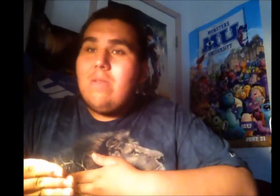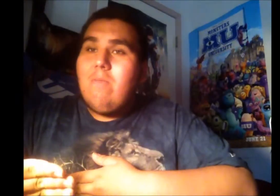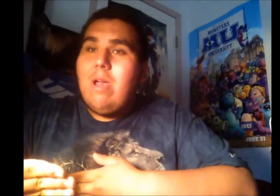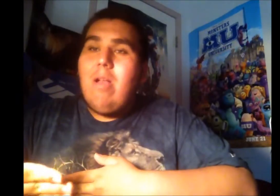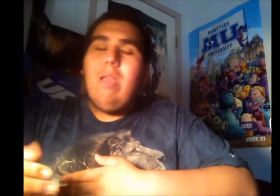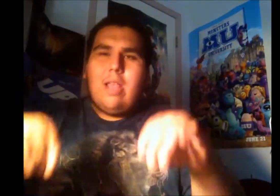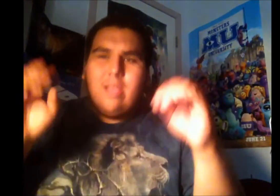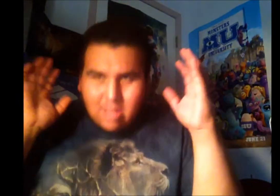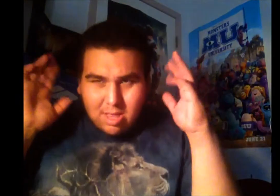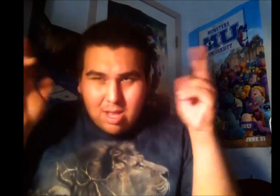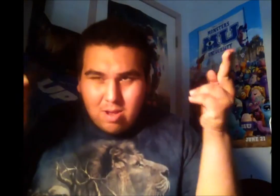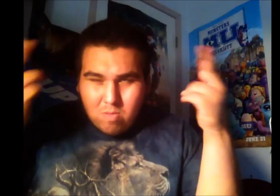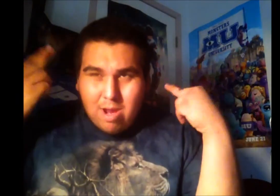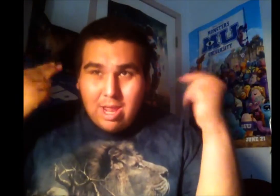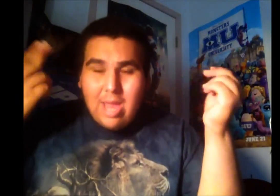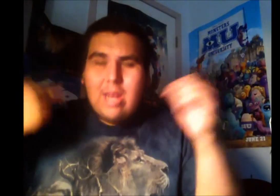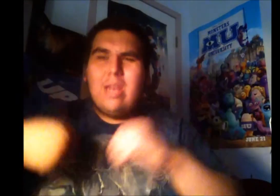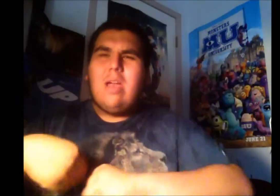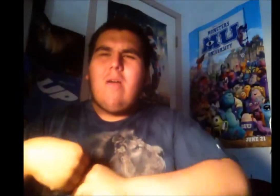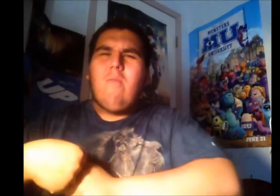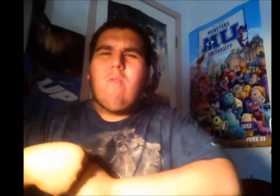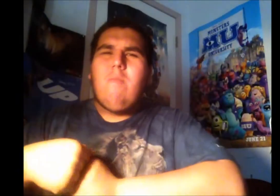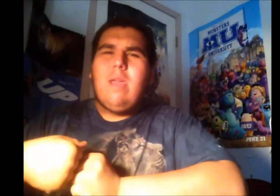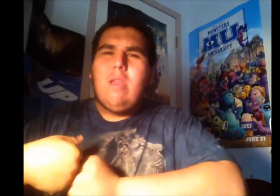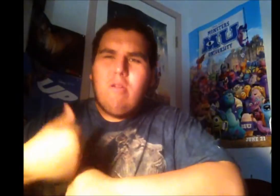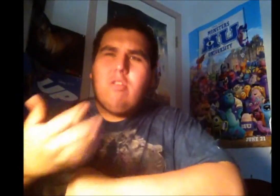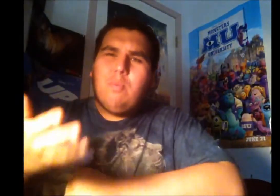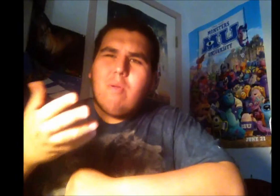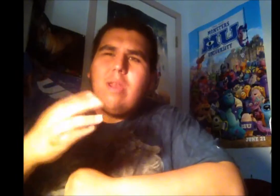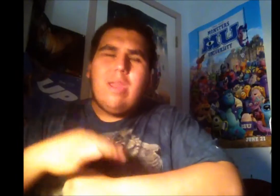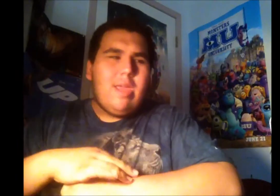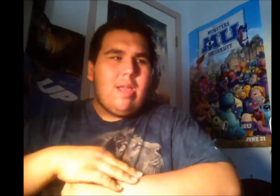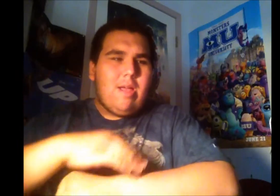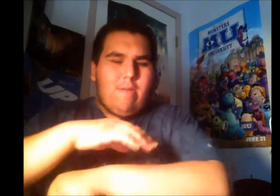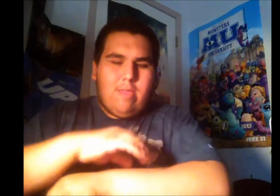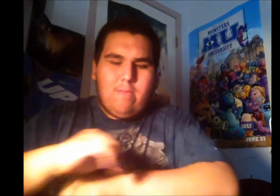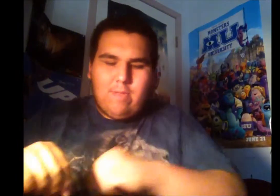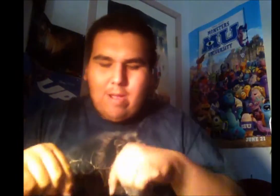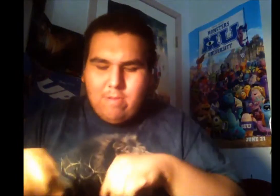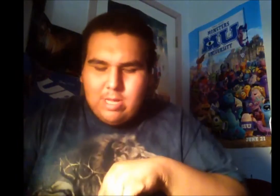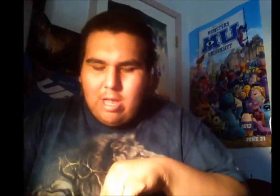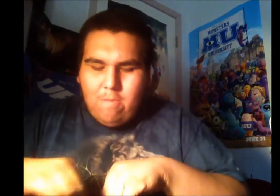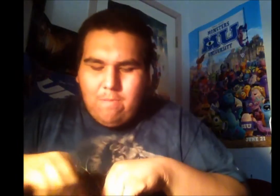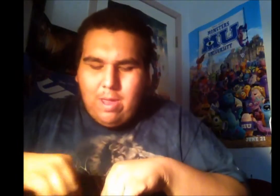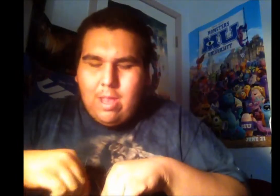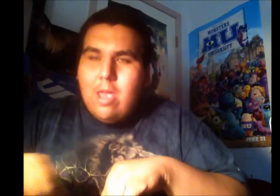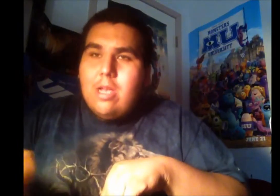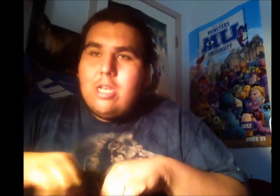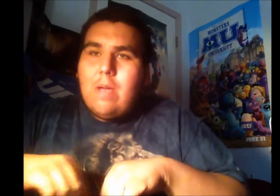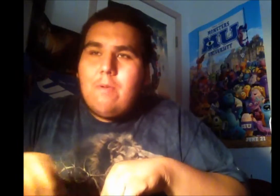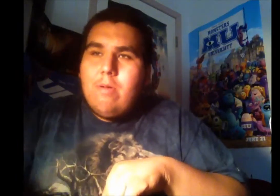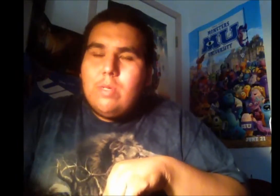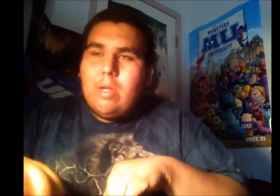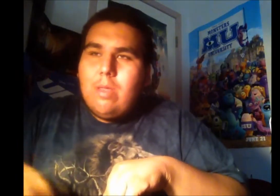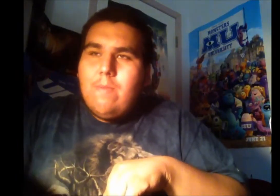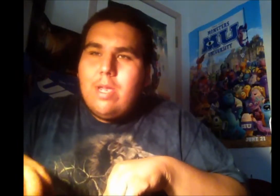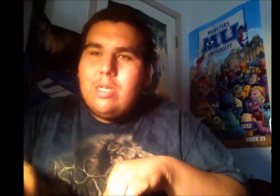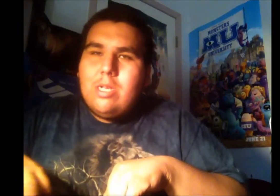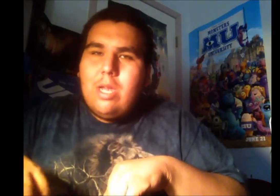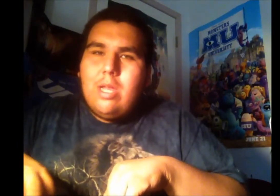well. I thought the red-headed woman, who's pretty, that was helping Tom Cruise with all the missions.